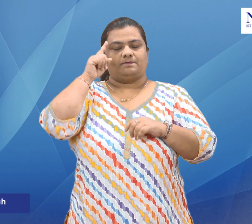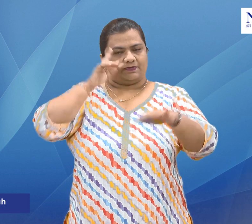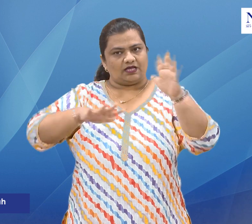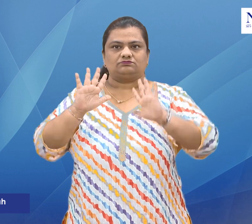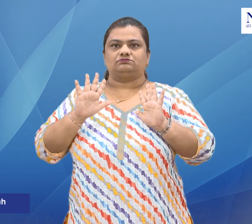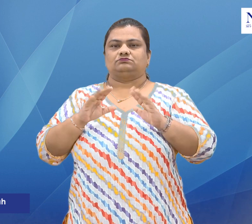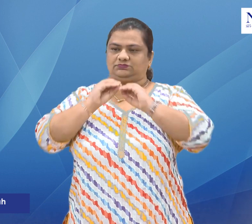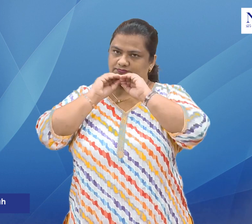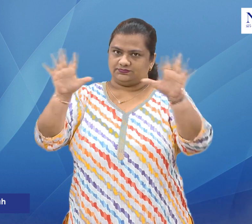Thank